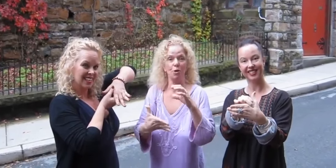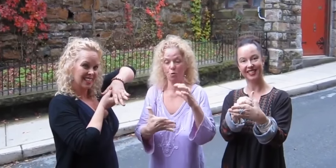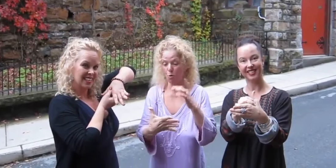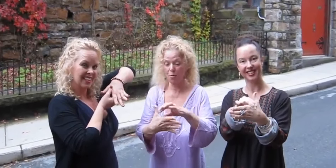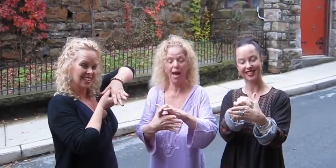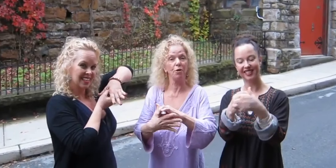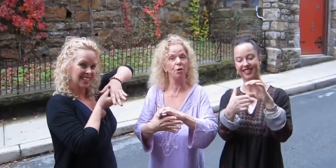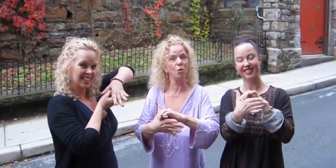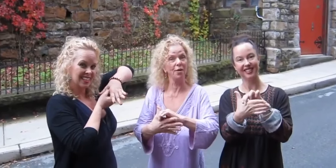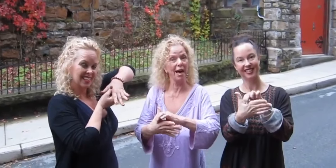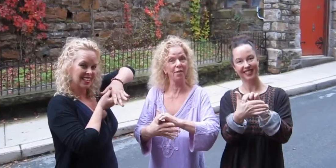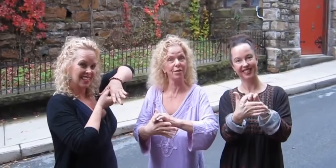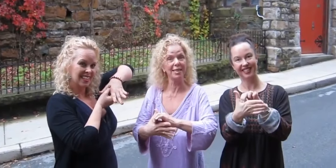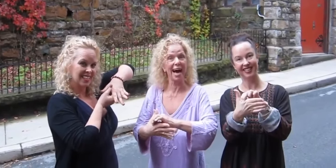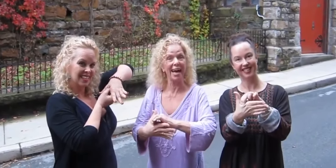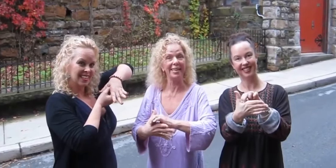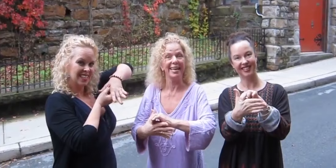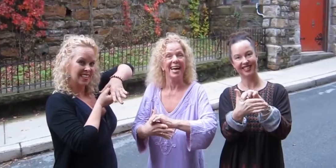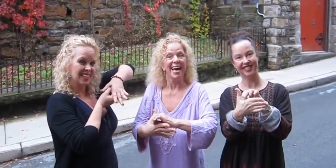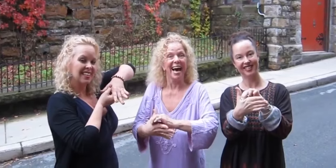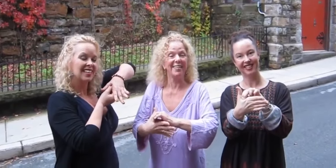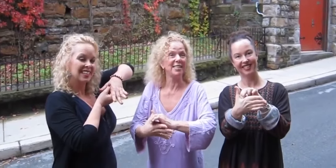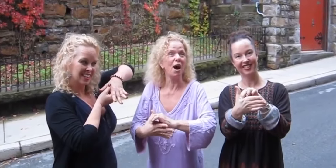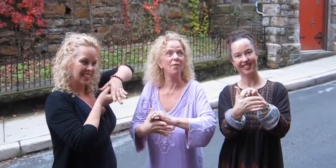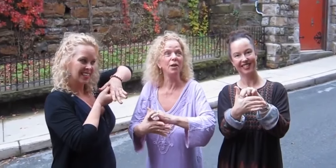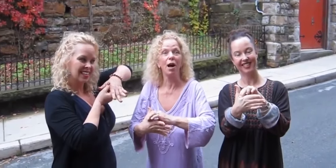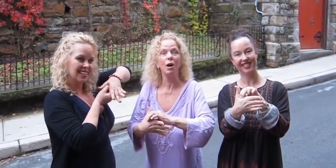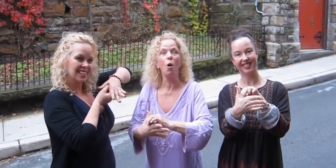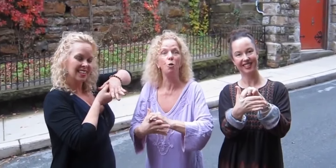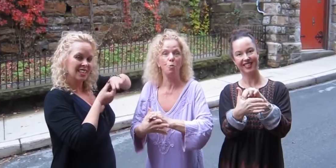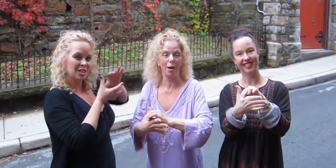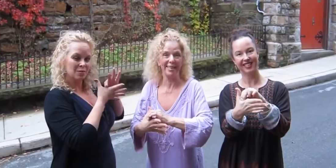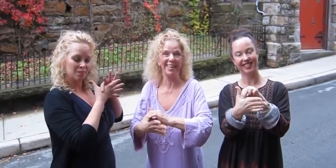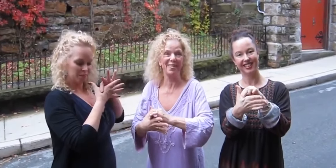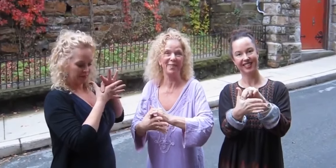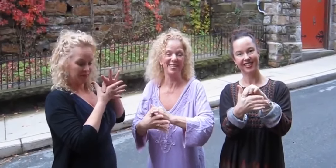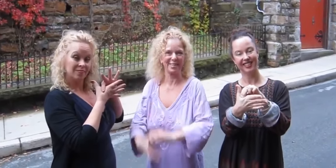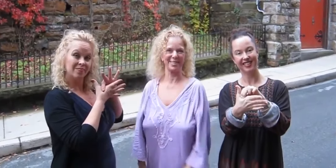when you're through with that, you can go to the other side. And it's often called hoku point in other cultures.